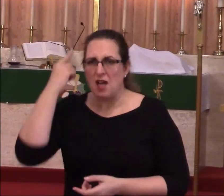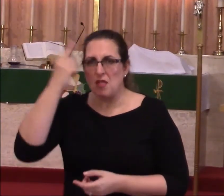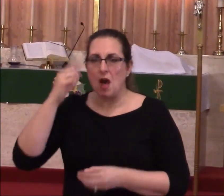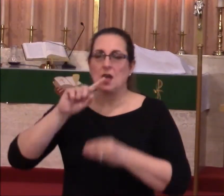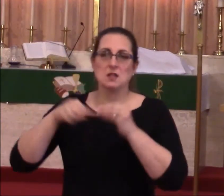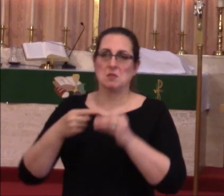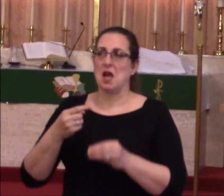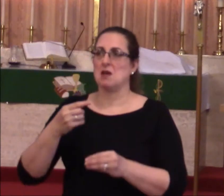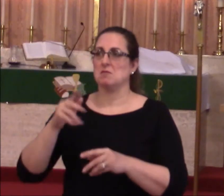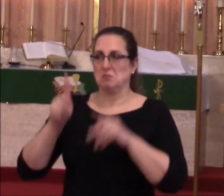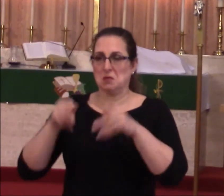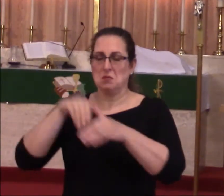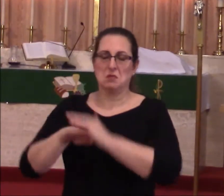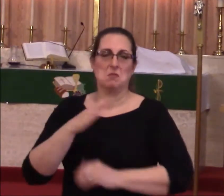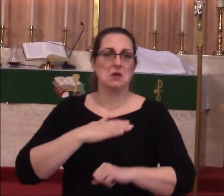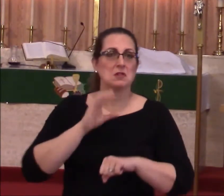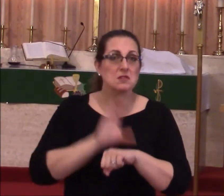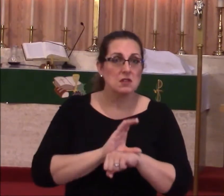parishioners